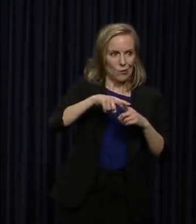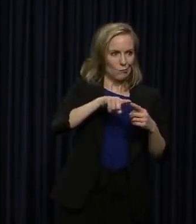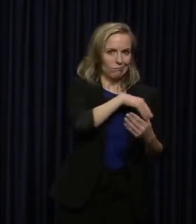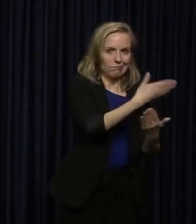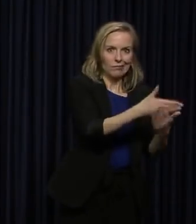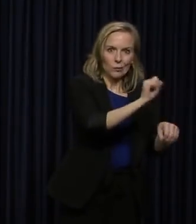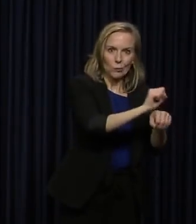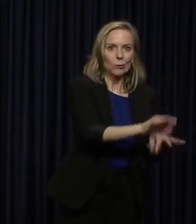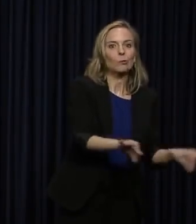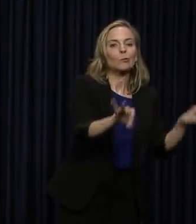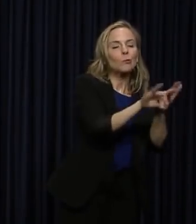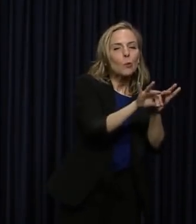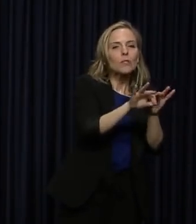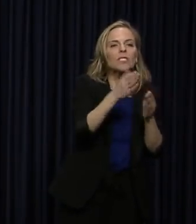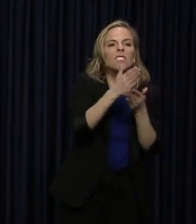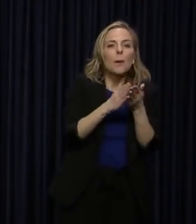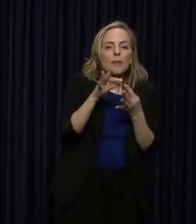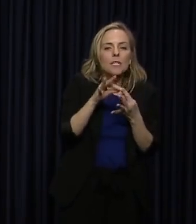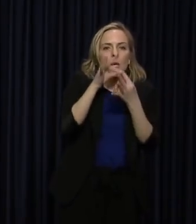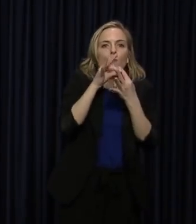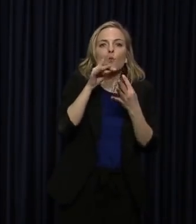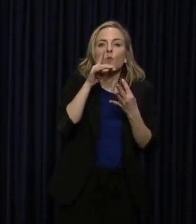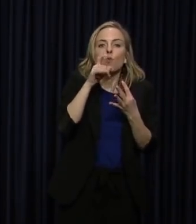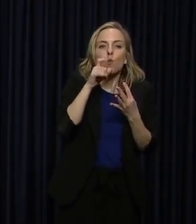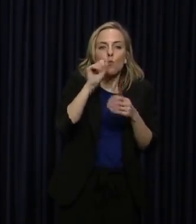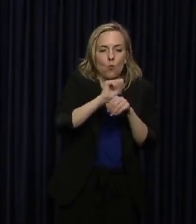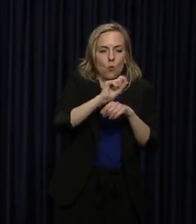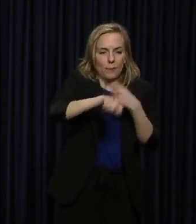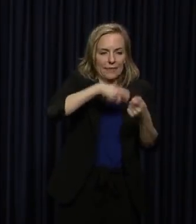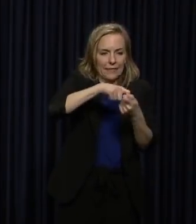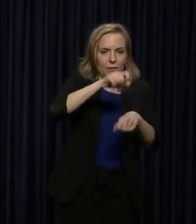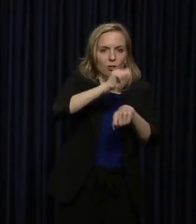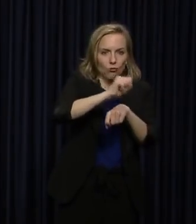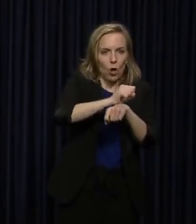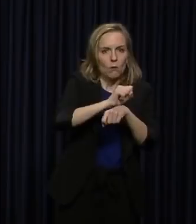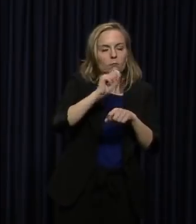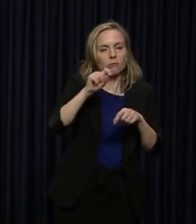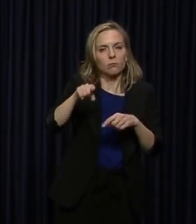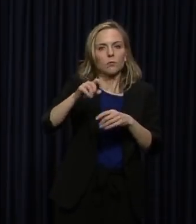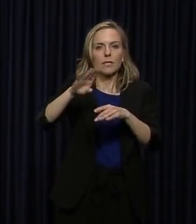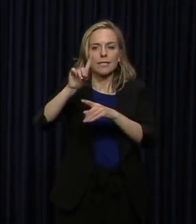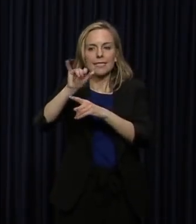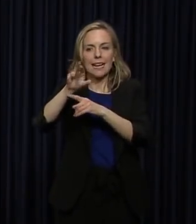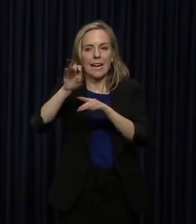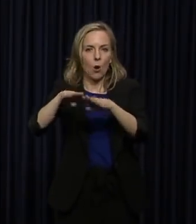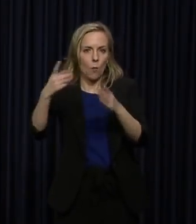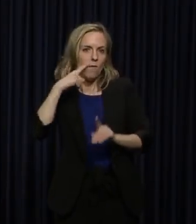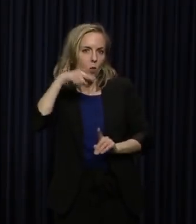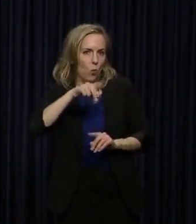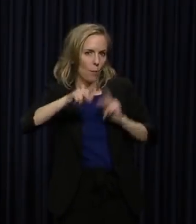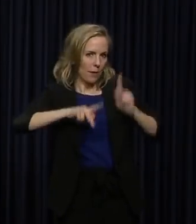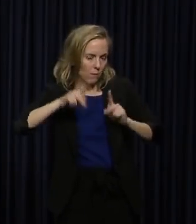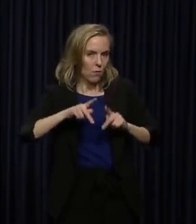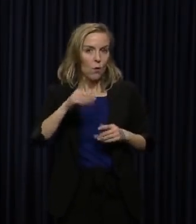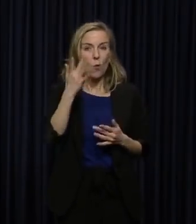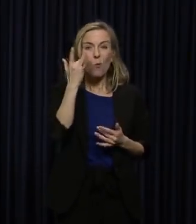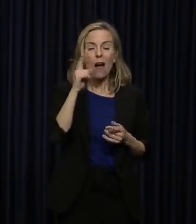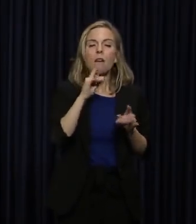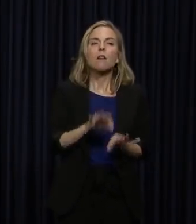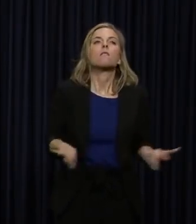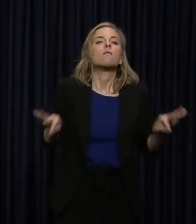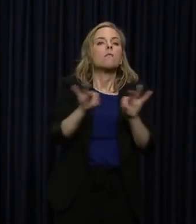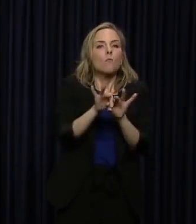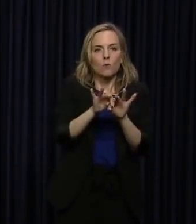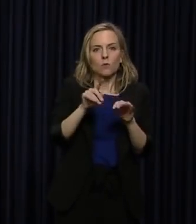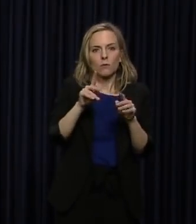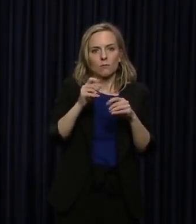There will be a few other exceptions that are out there. Again, a tough step, but one that is absolutely necessary to protect